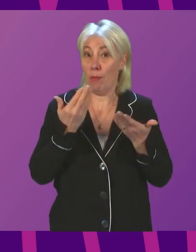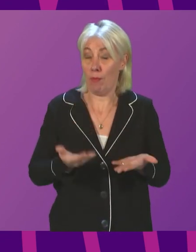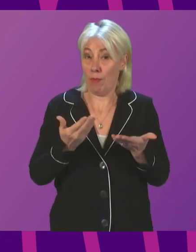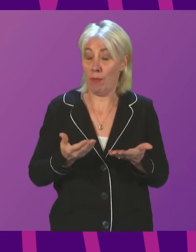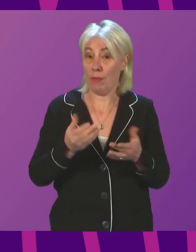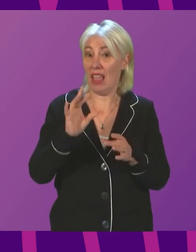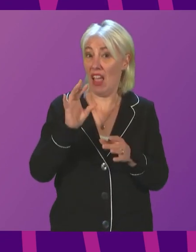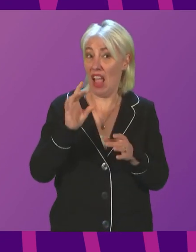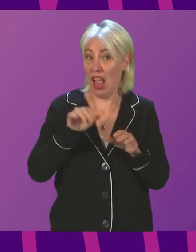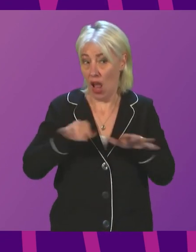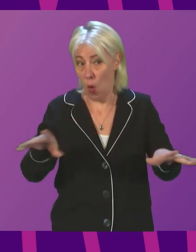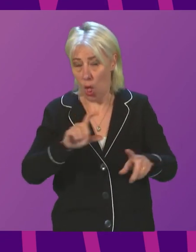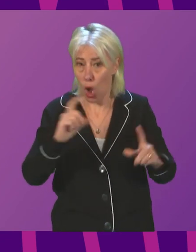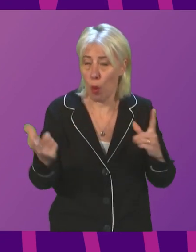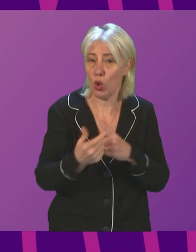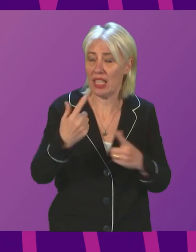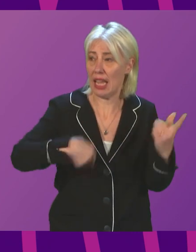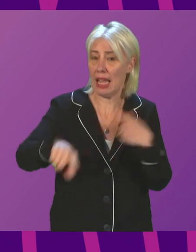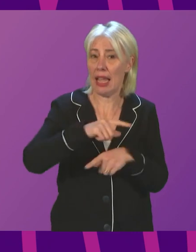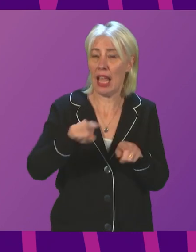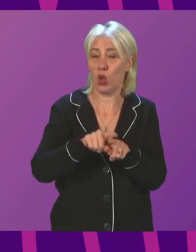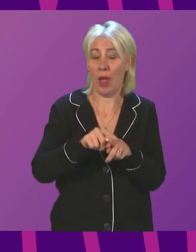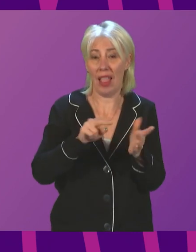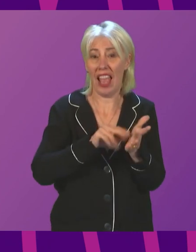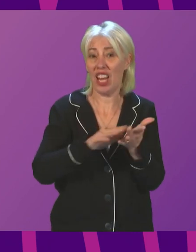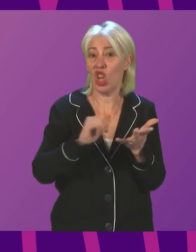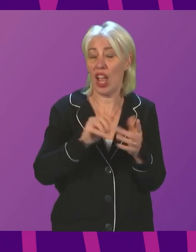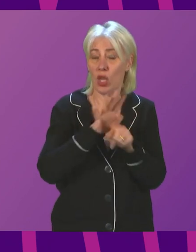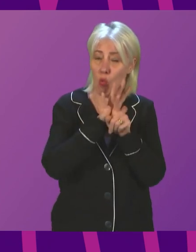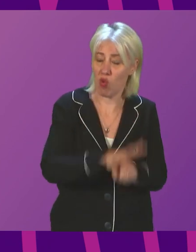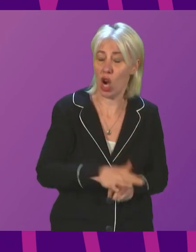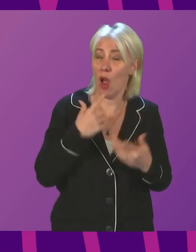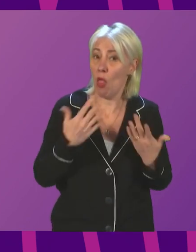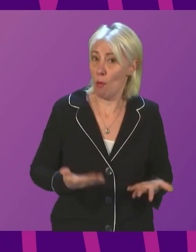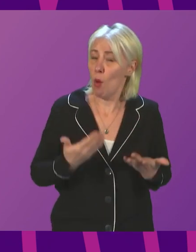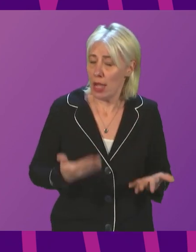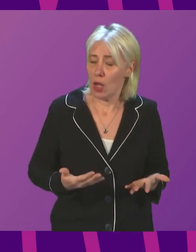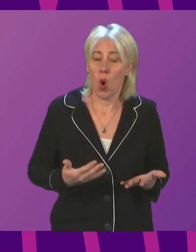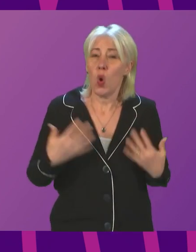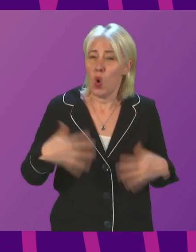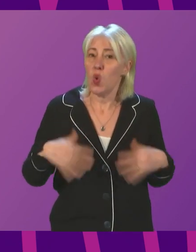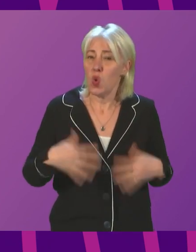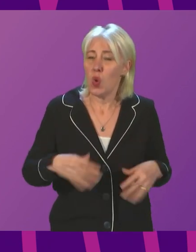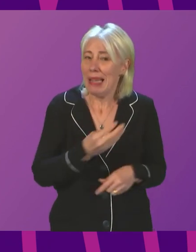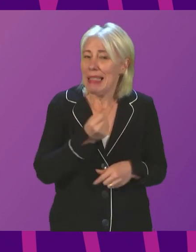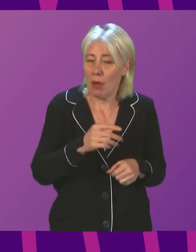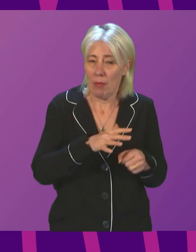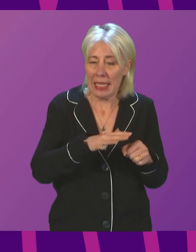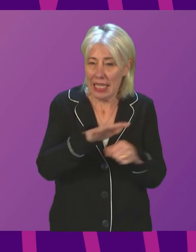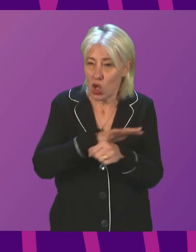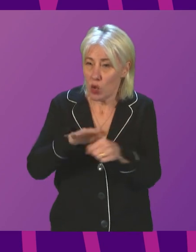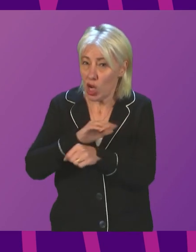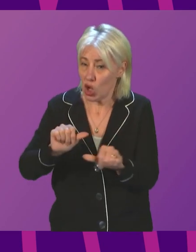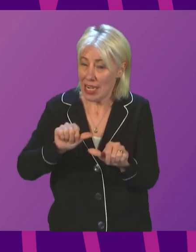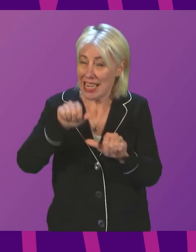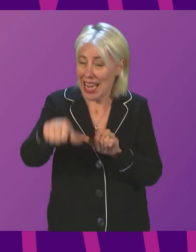of infection in the community and the intense pressure the NHS is already under as a result, some scenarios for what may happen